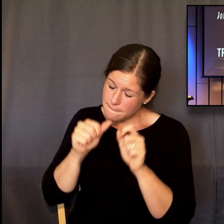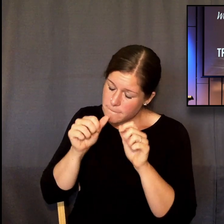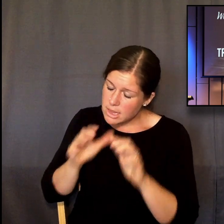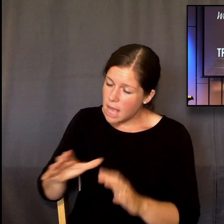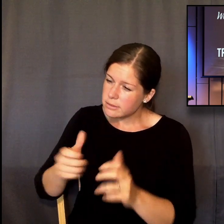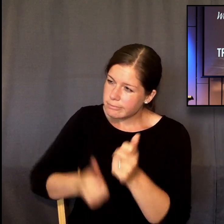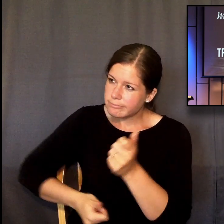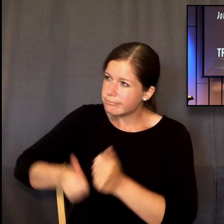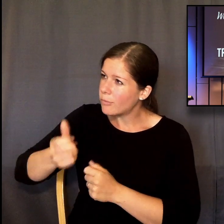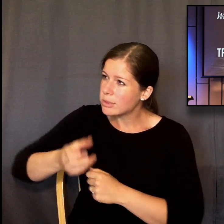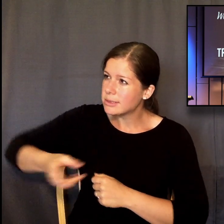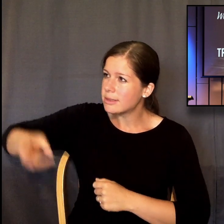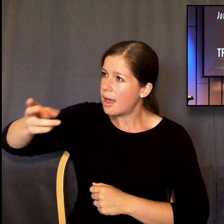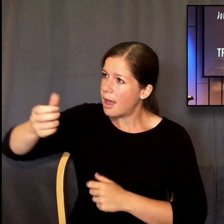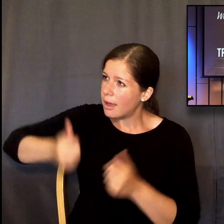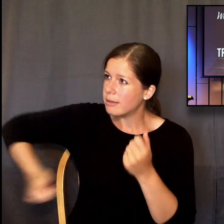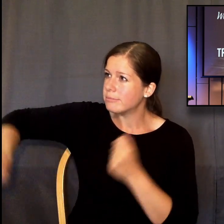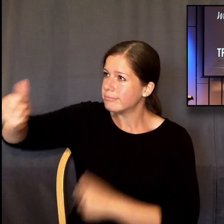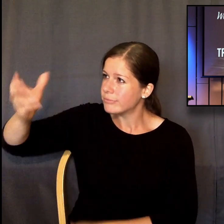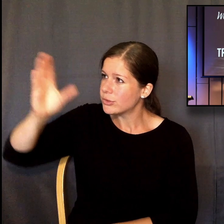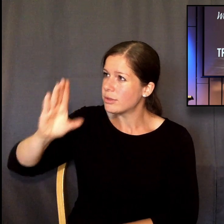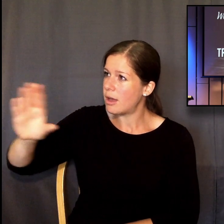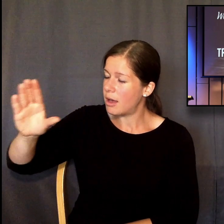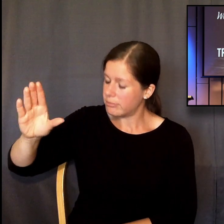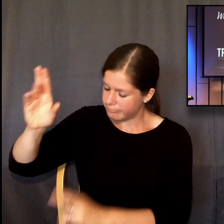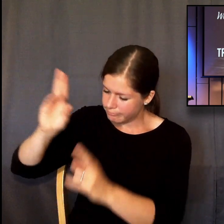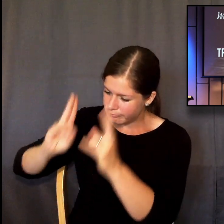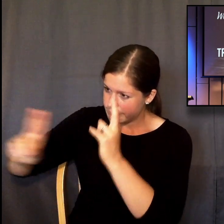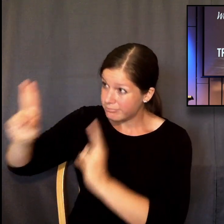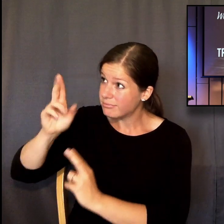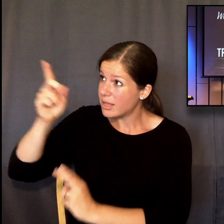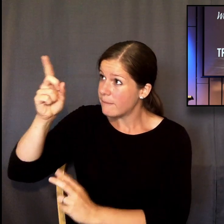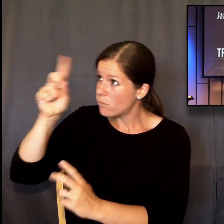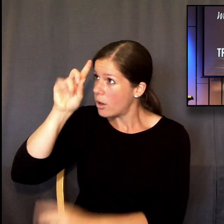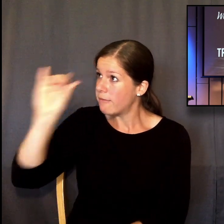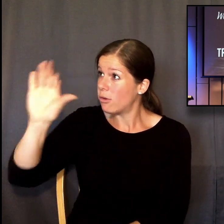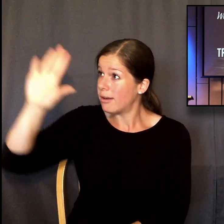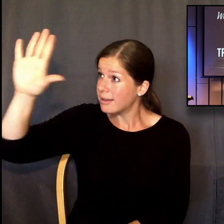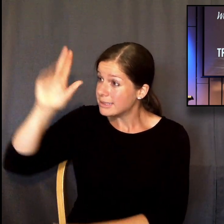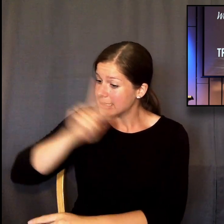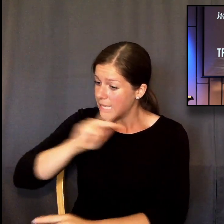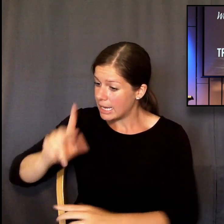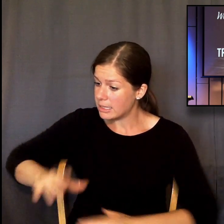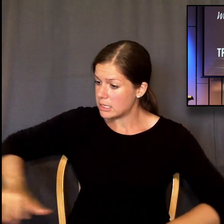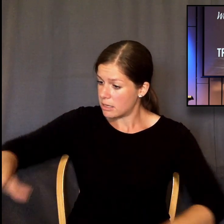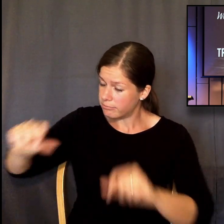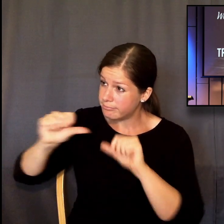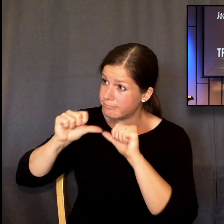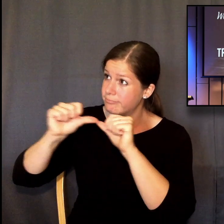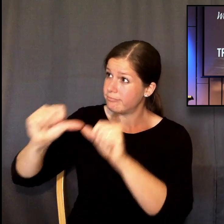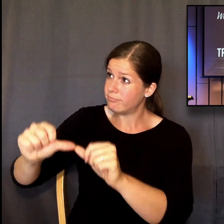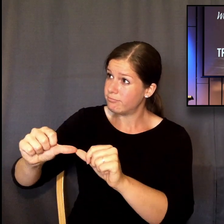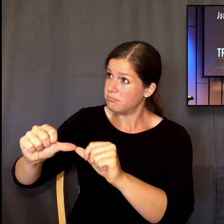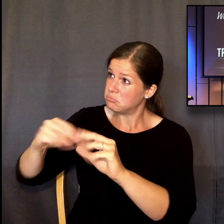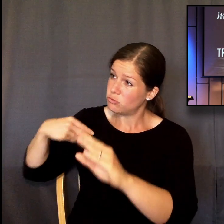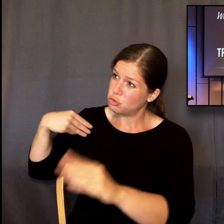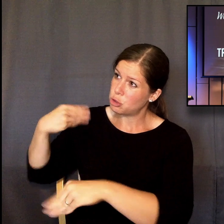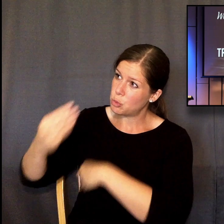God, praised and honor him who lived forever, for his dominion is an everlasting dominion, and his kingdom endures from generation to